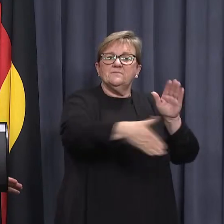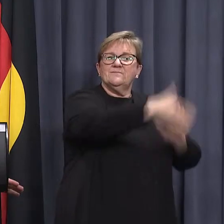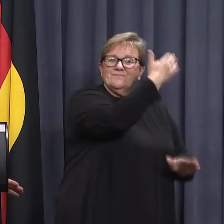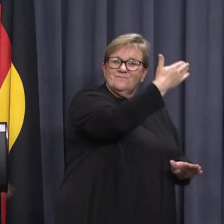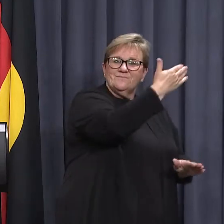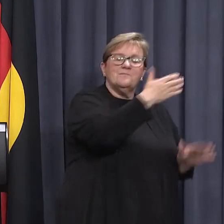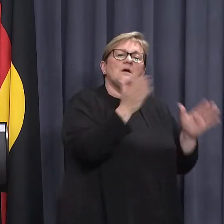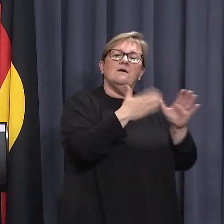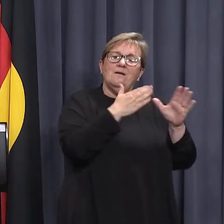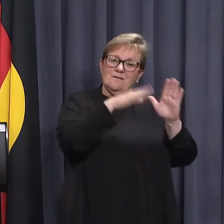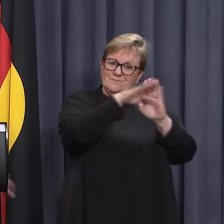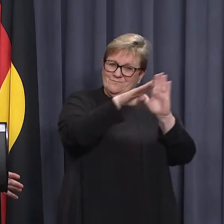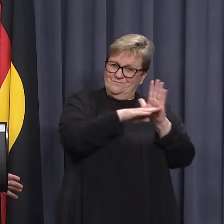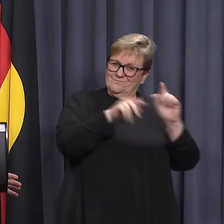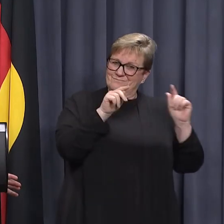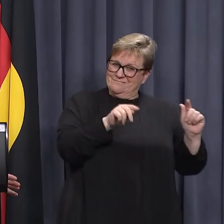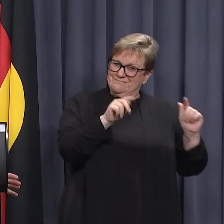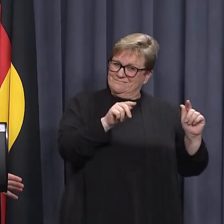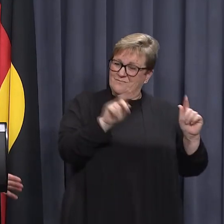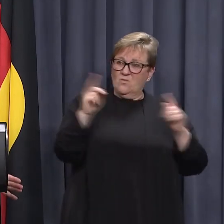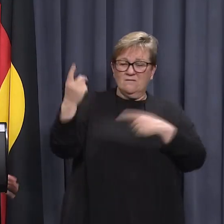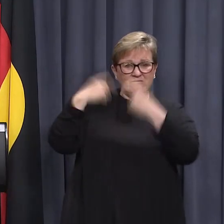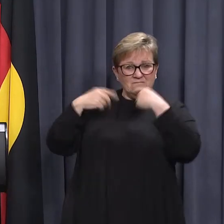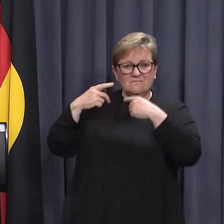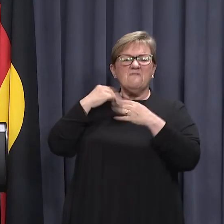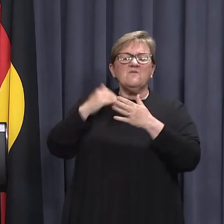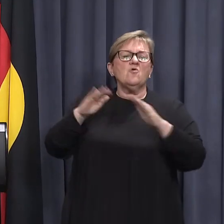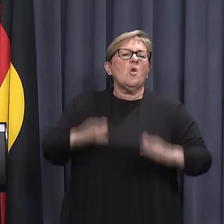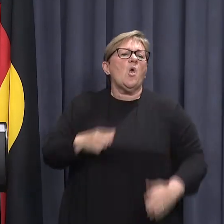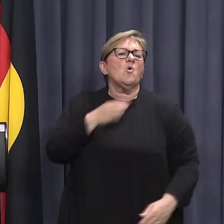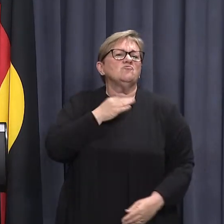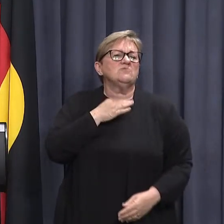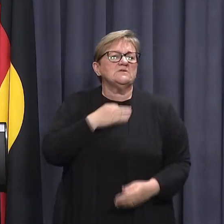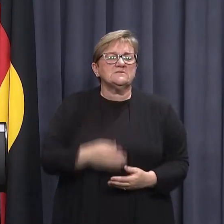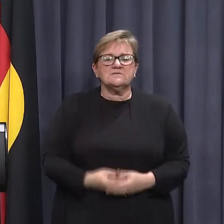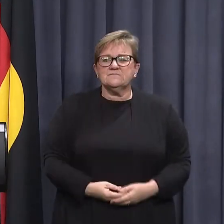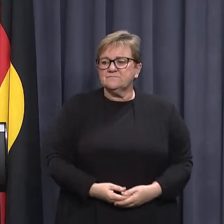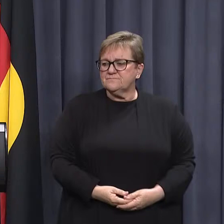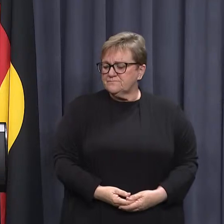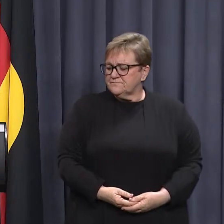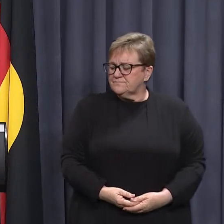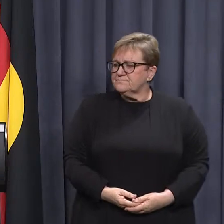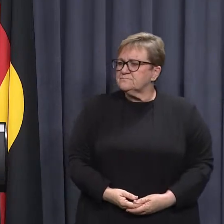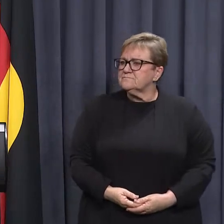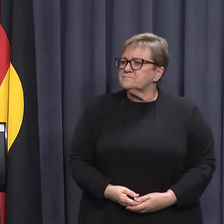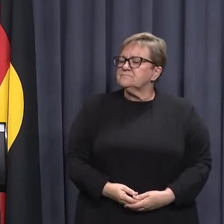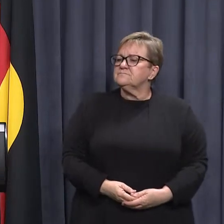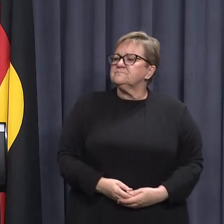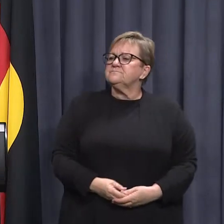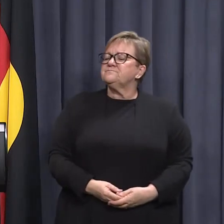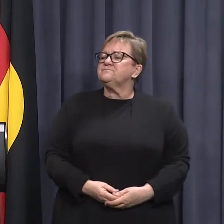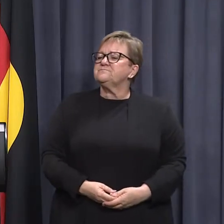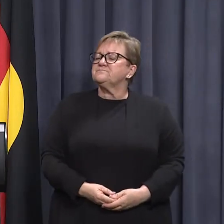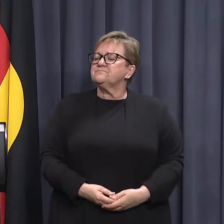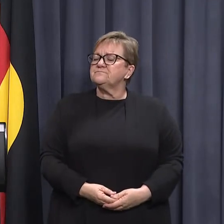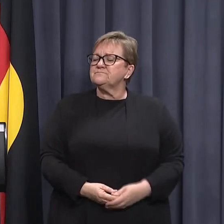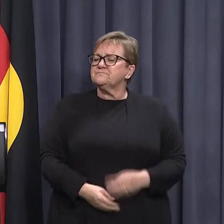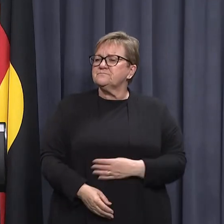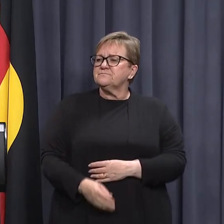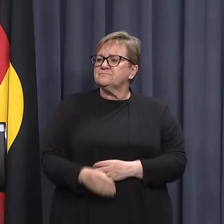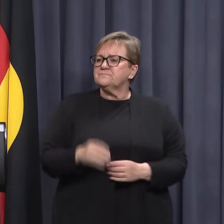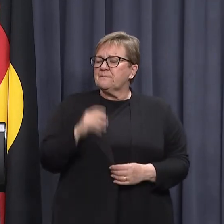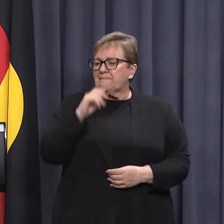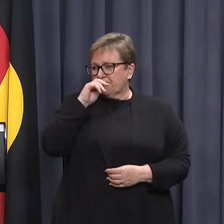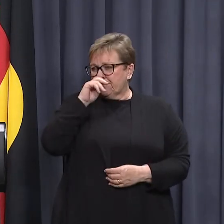all the appropriate protocols are in place, the advice I have is it's very low risk. Indigenous vaccination rate in